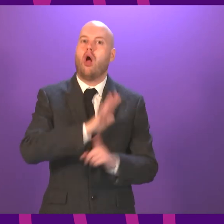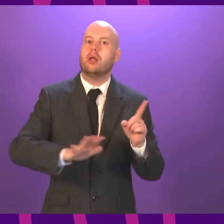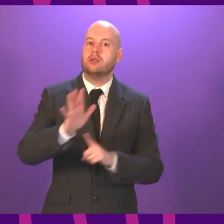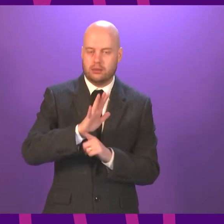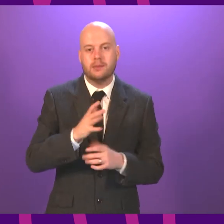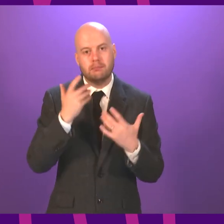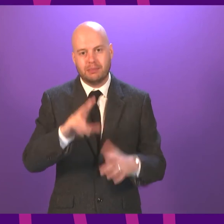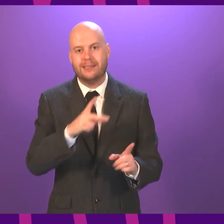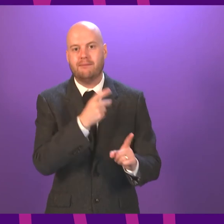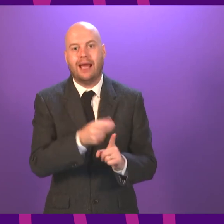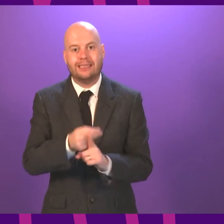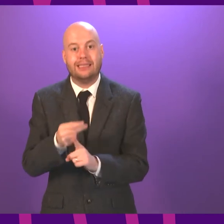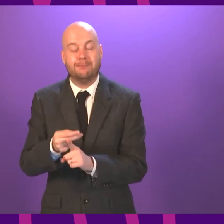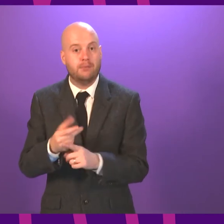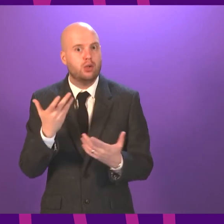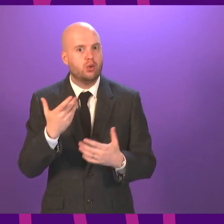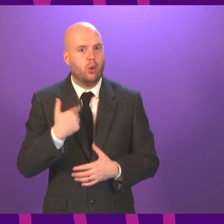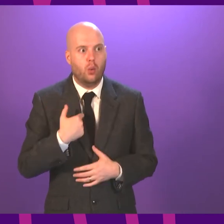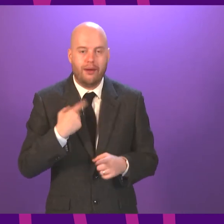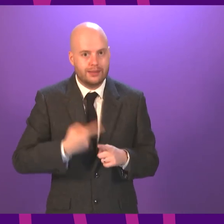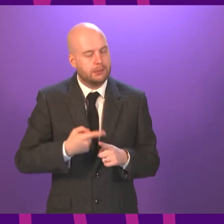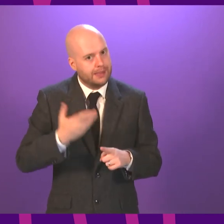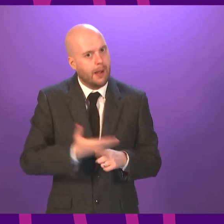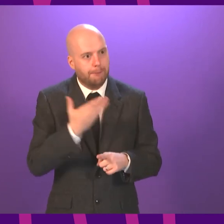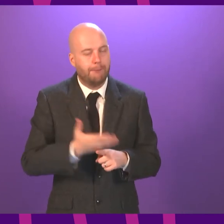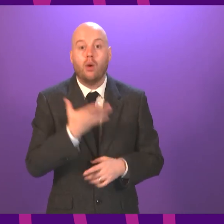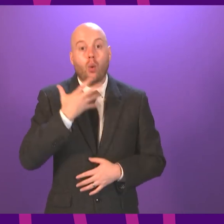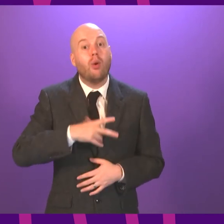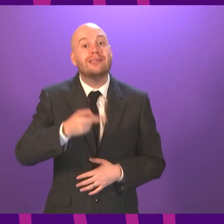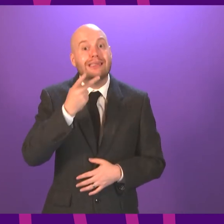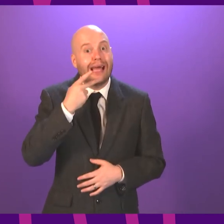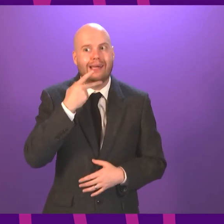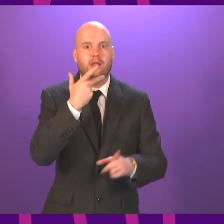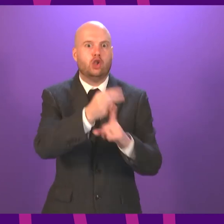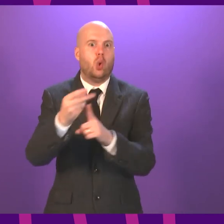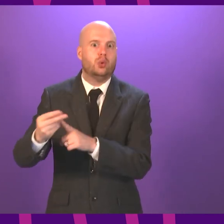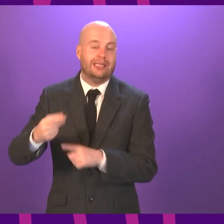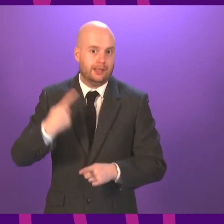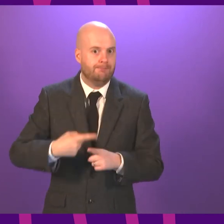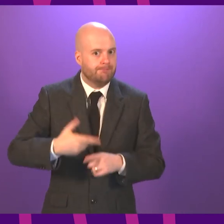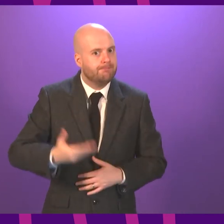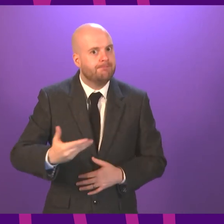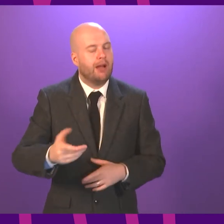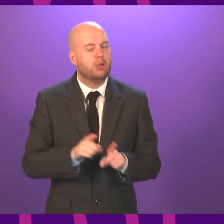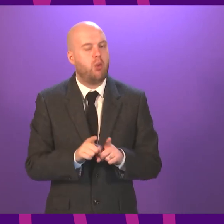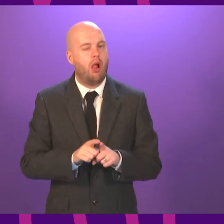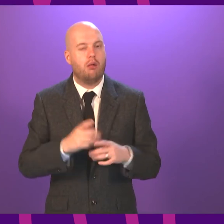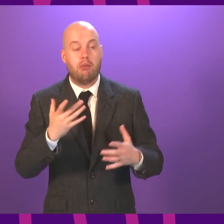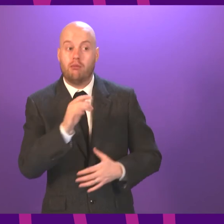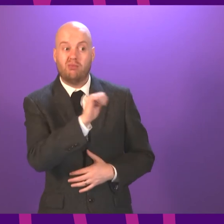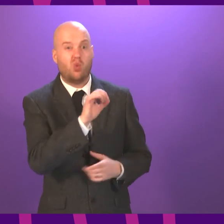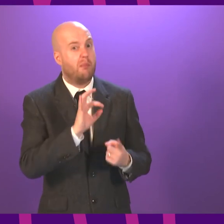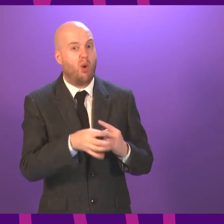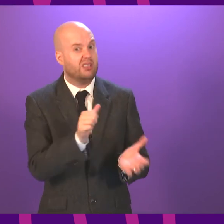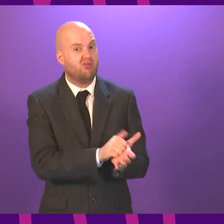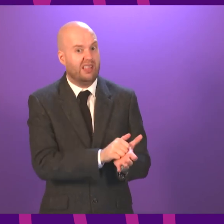and obviously we are speeding up the administration now of second doses as well. But the points that Professor Chowdhury has made are important, and we will continue